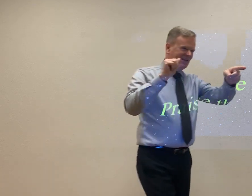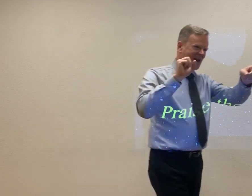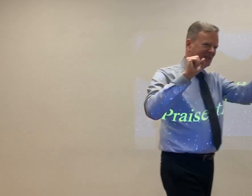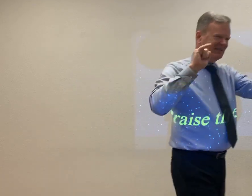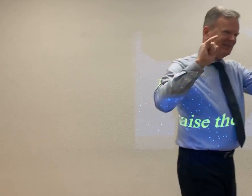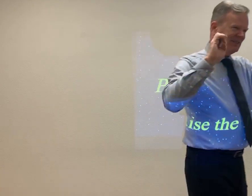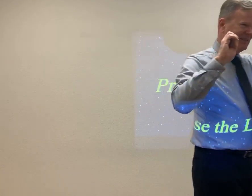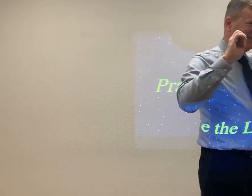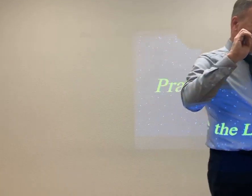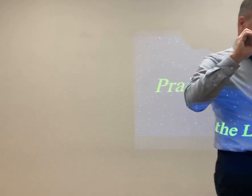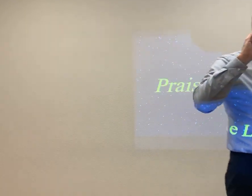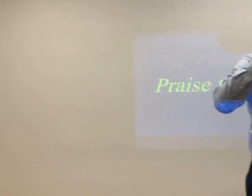Cassie.